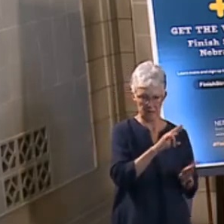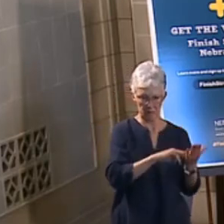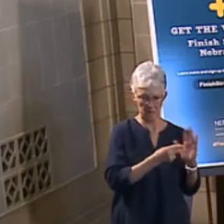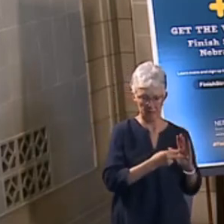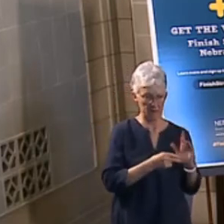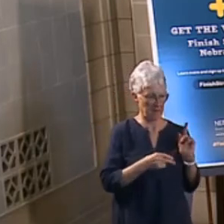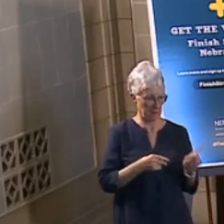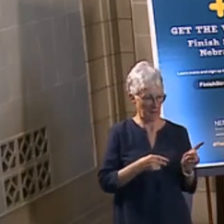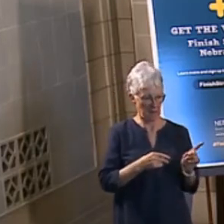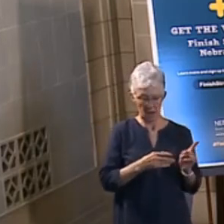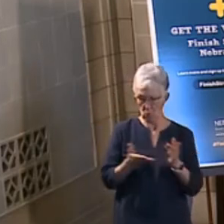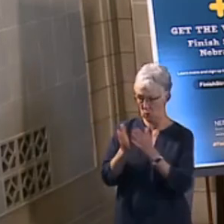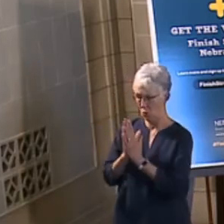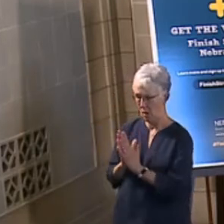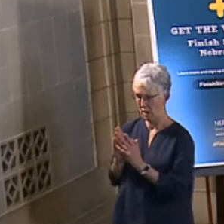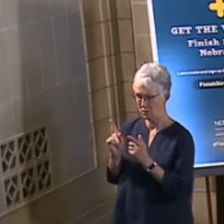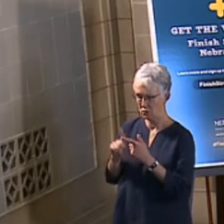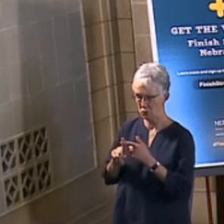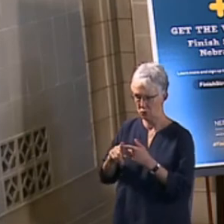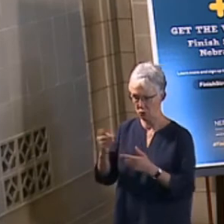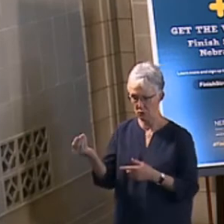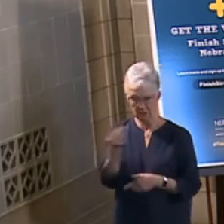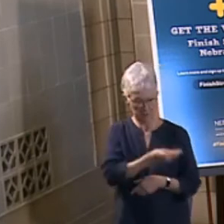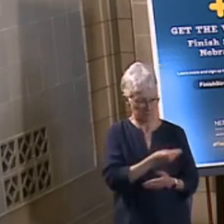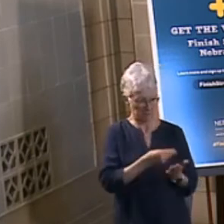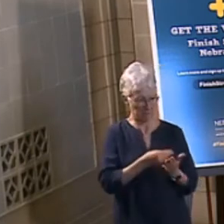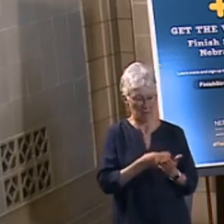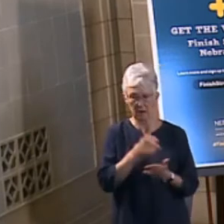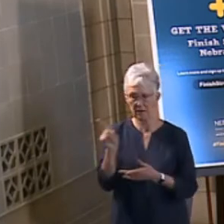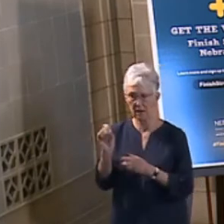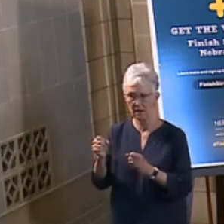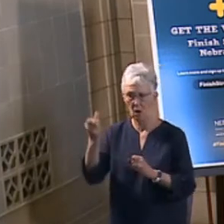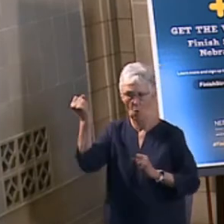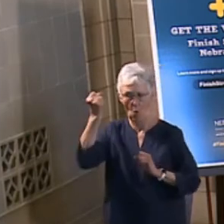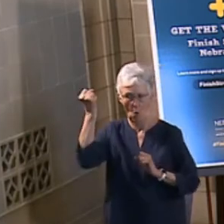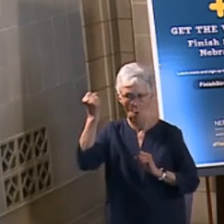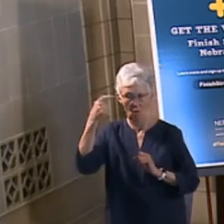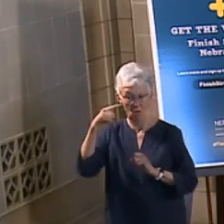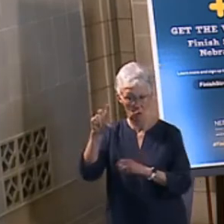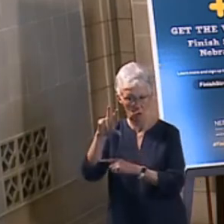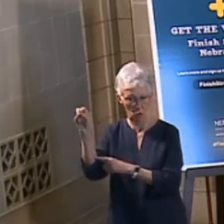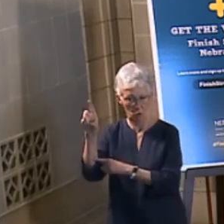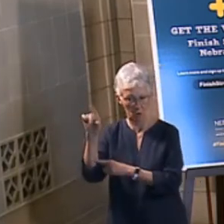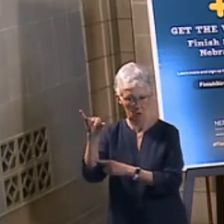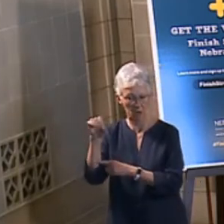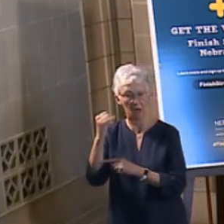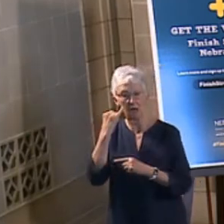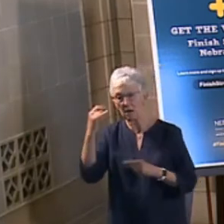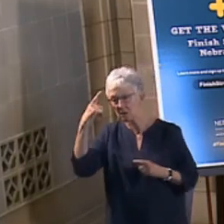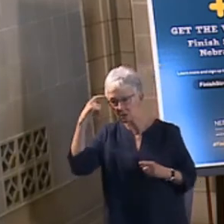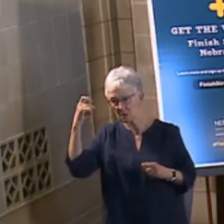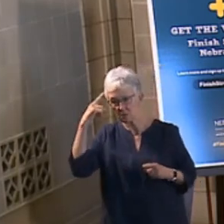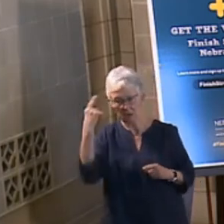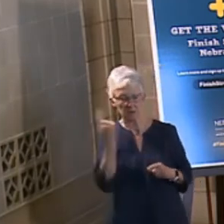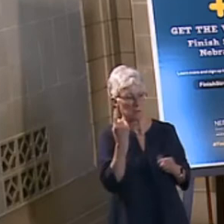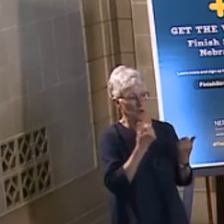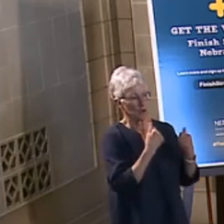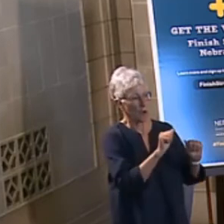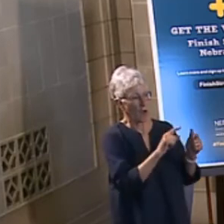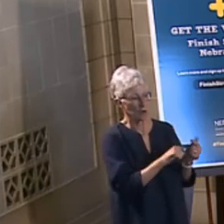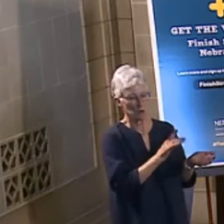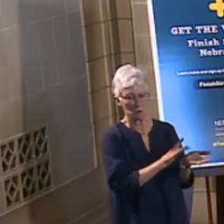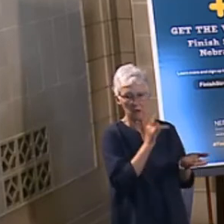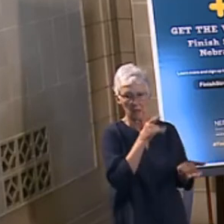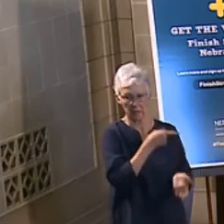days on a transaction or distribution in cases of suspected financial exploitation, and to notify a designated third party